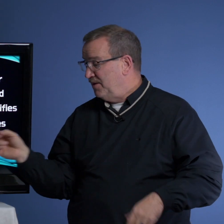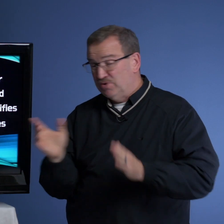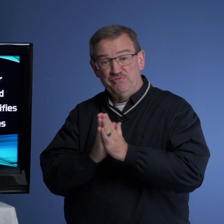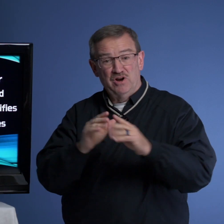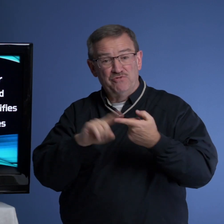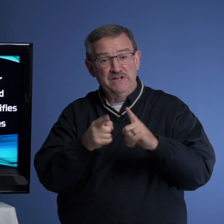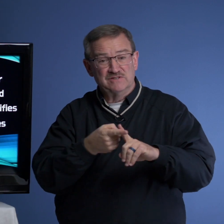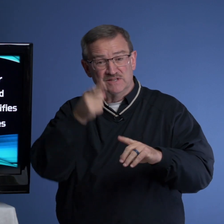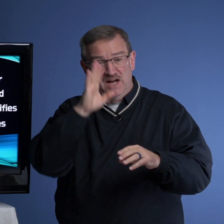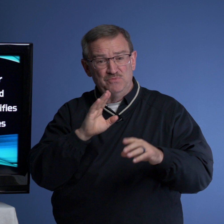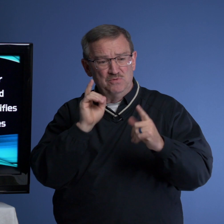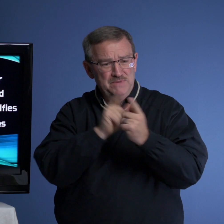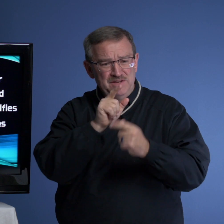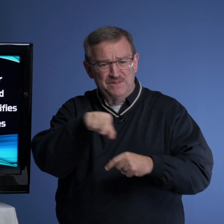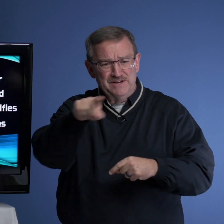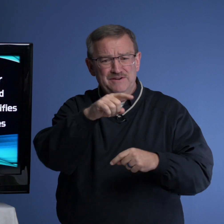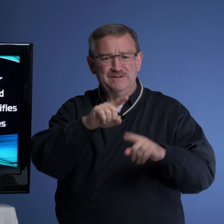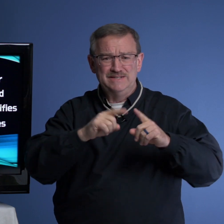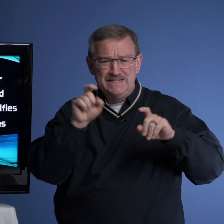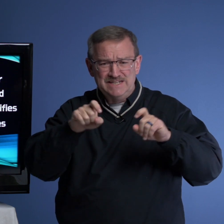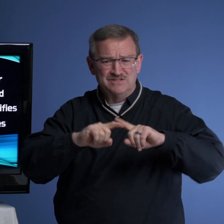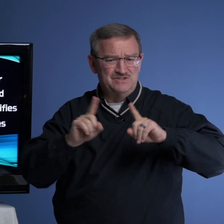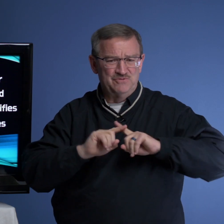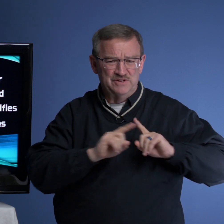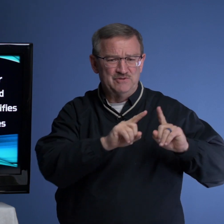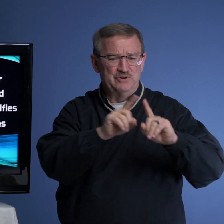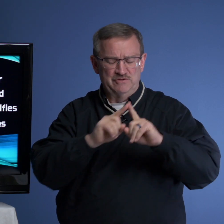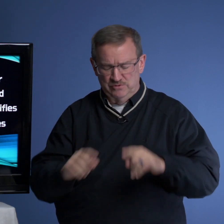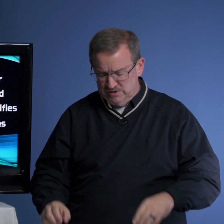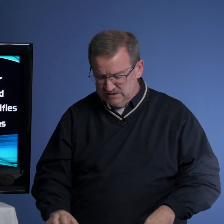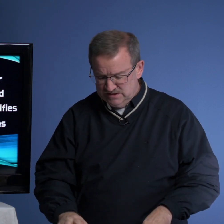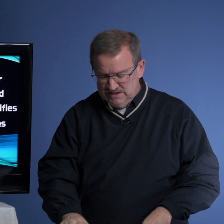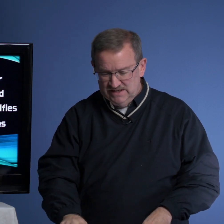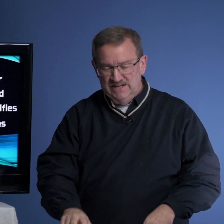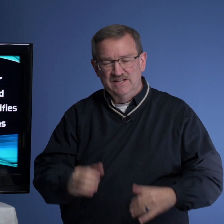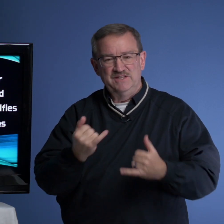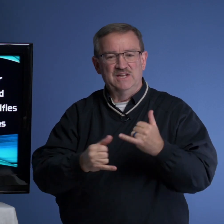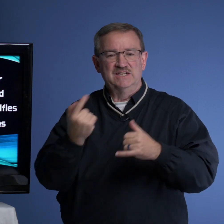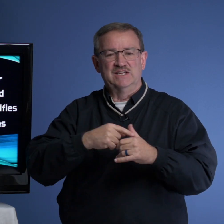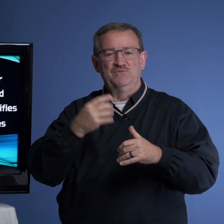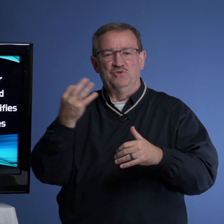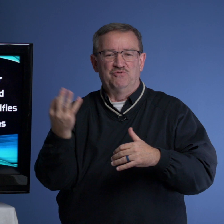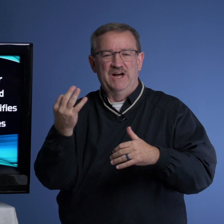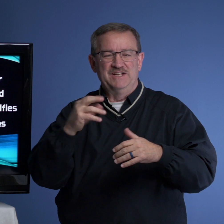I pray for our friends that God will meet their needs. They're different, different, different ones. And then the last day on Friday,